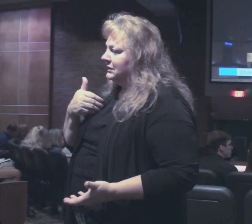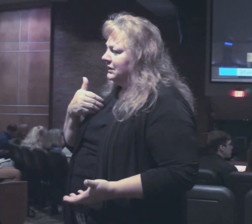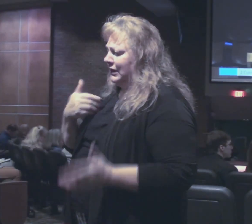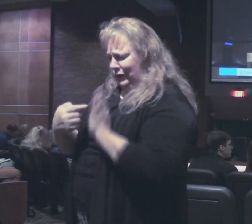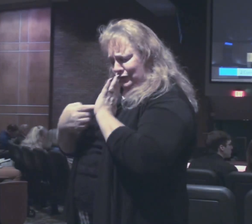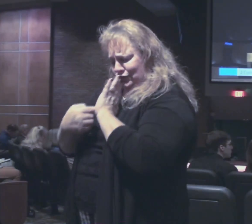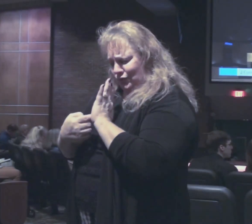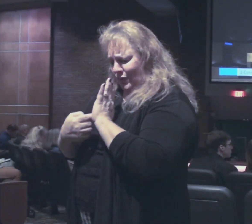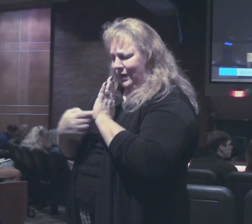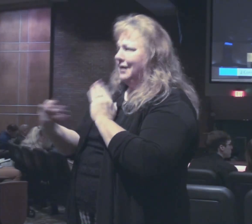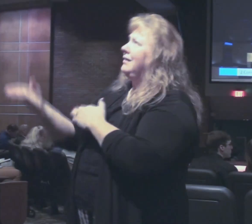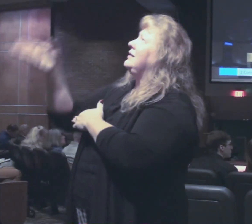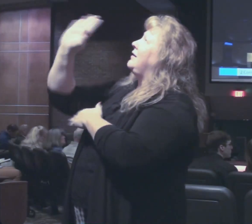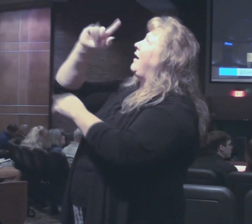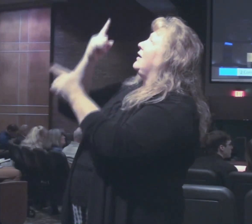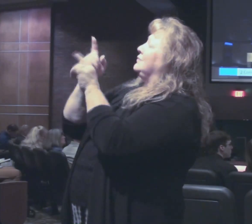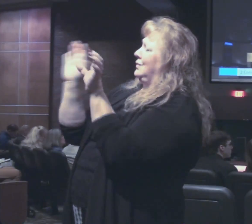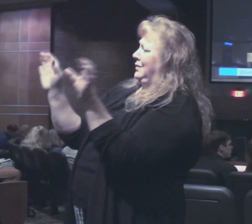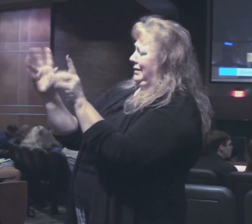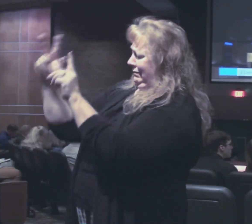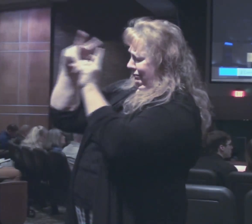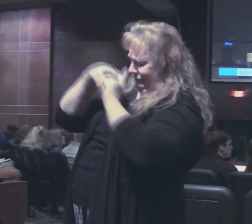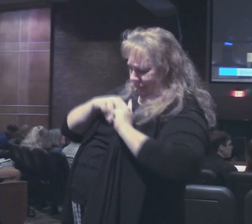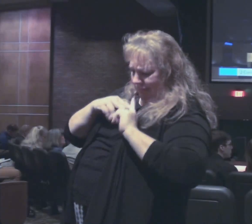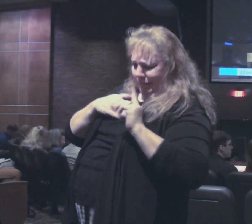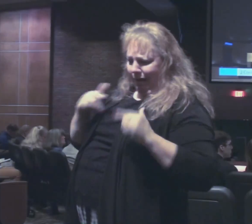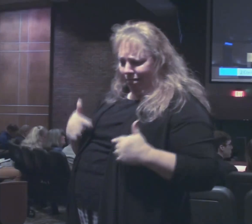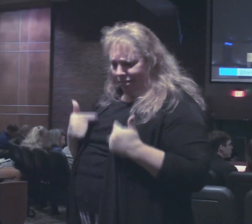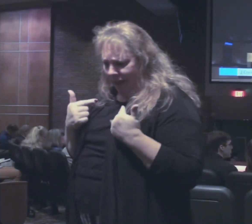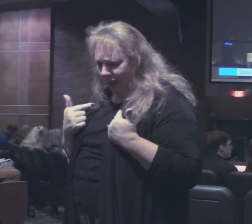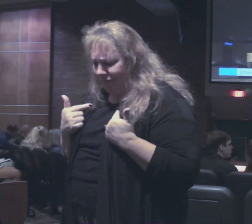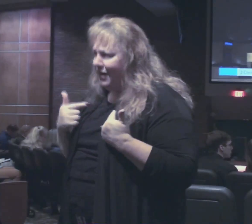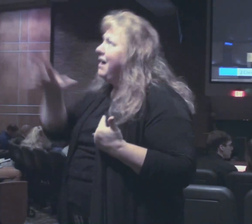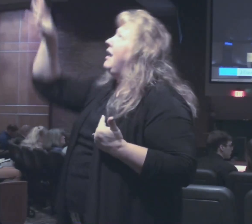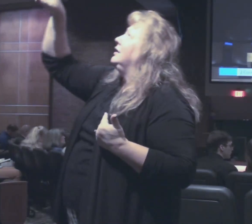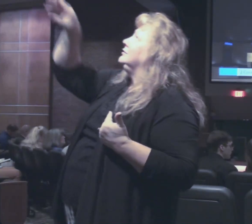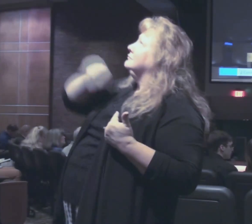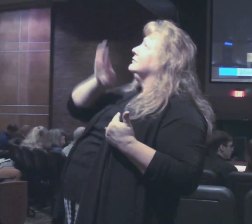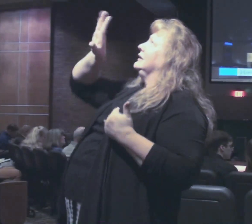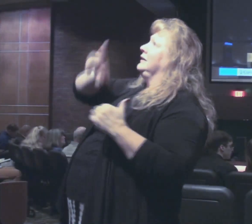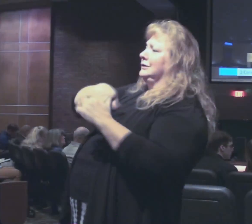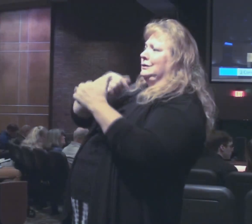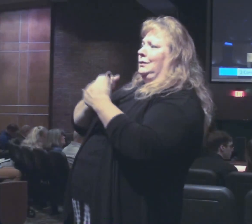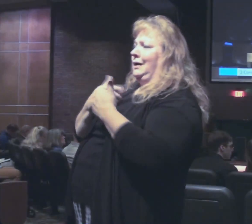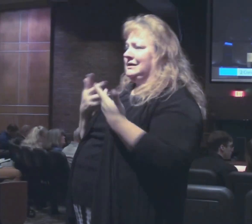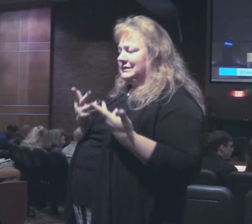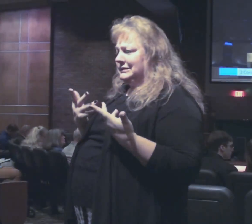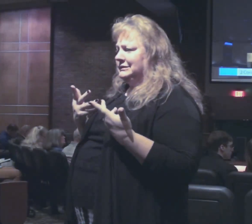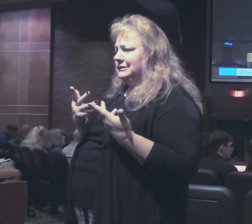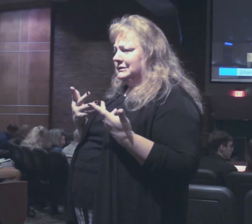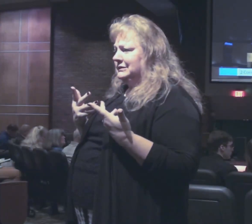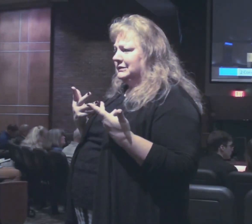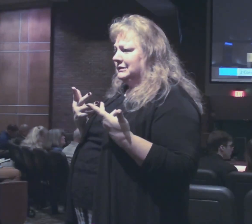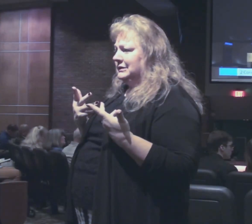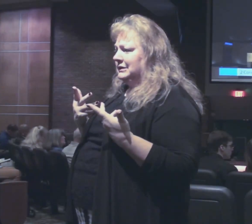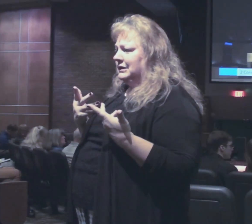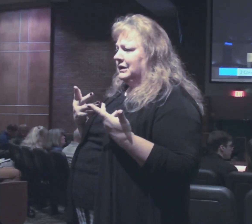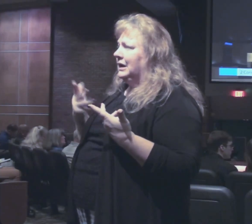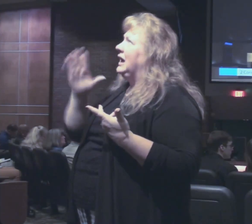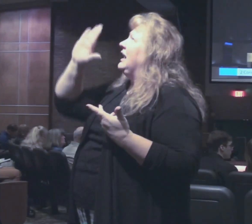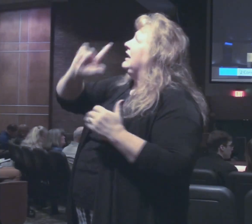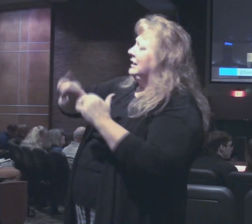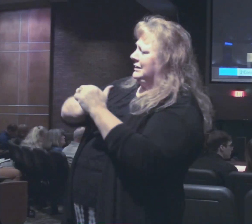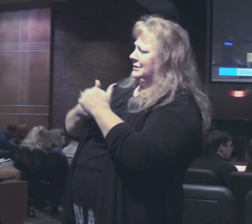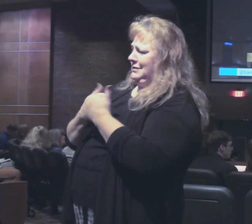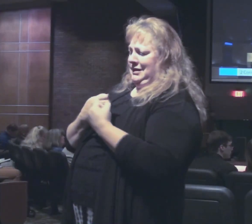manifesting the righteousness of God at work in my life as a recipient of his grace and his